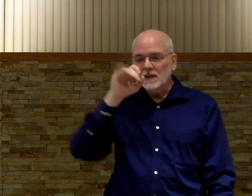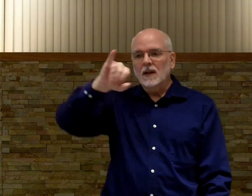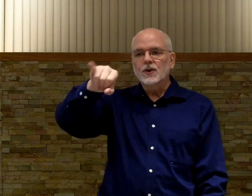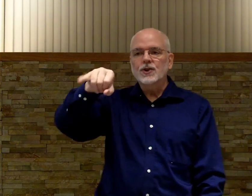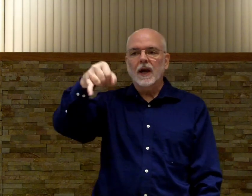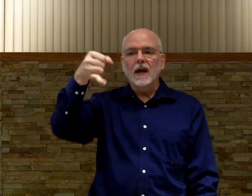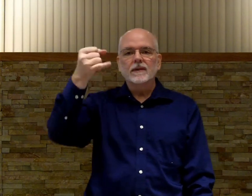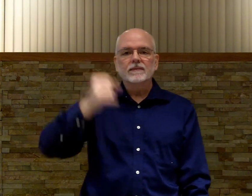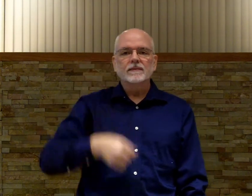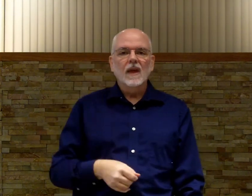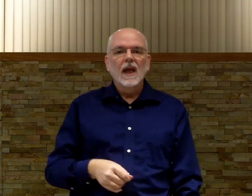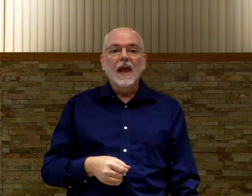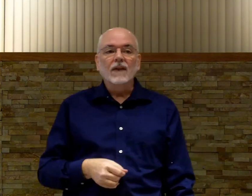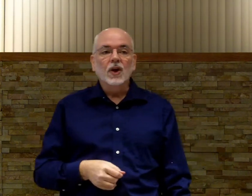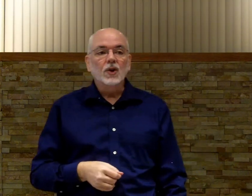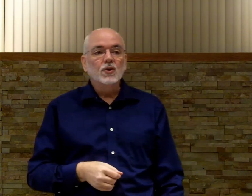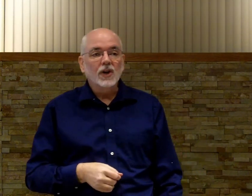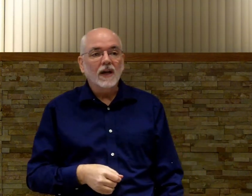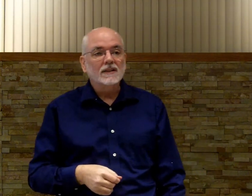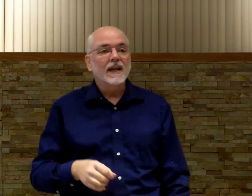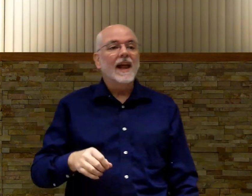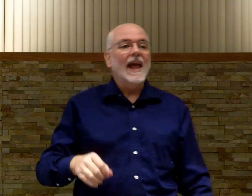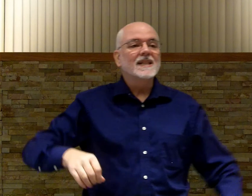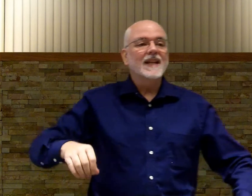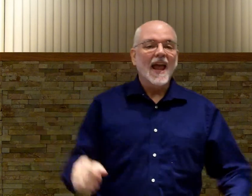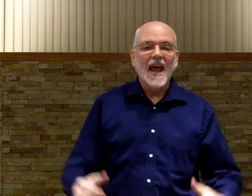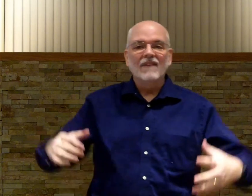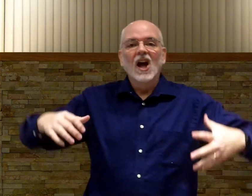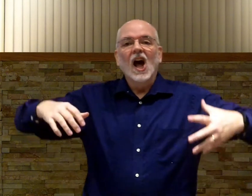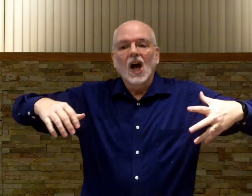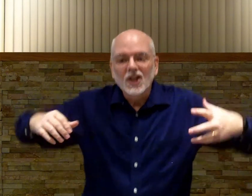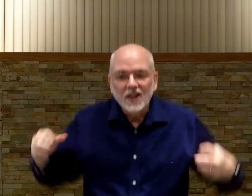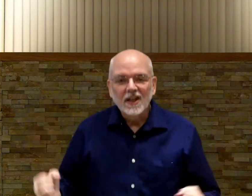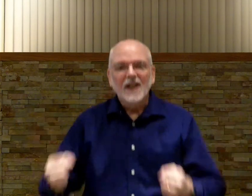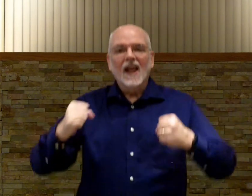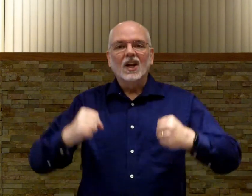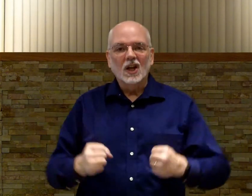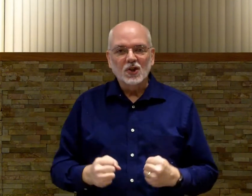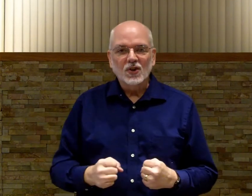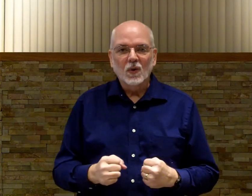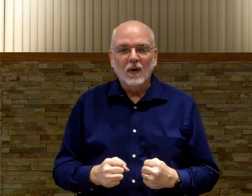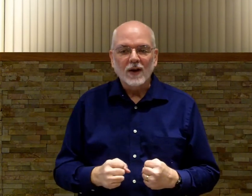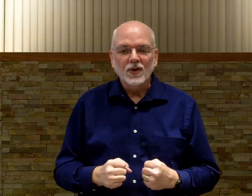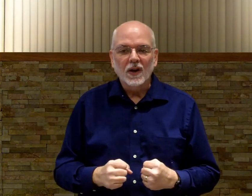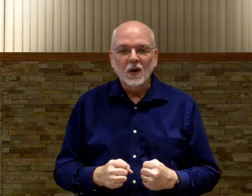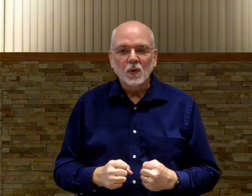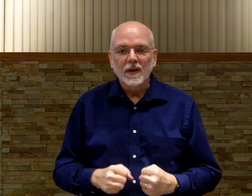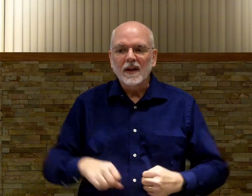This is the letter J. And if you're going do just. It has to have. A. Little shoulder action. That goes with it.